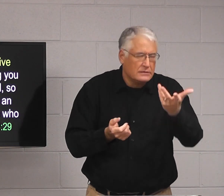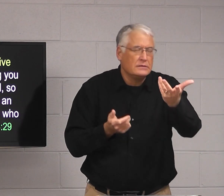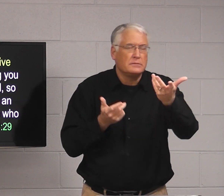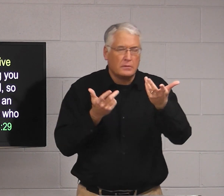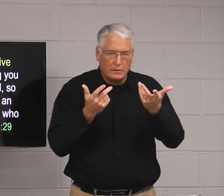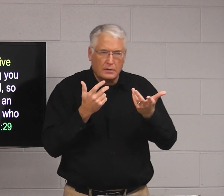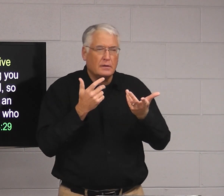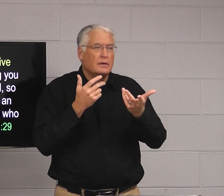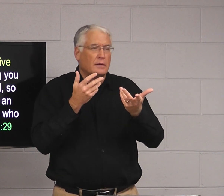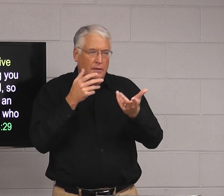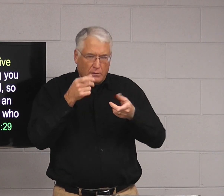Cussing.